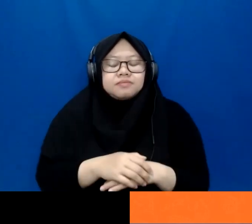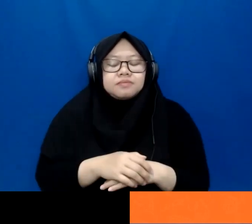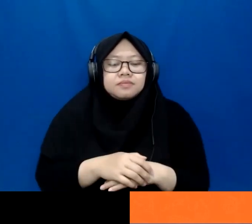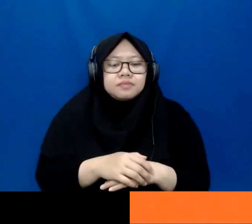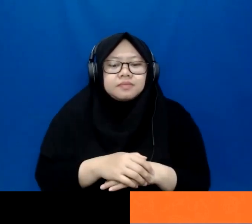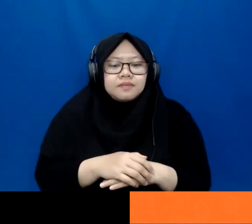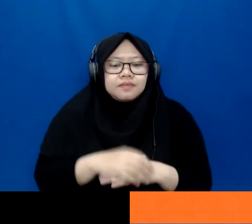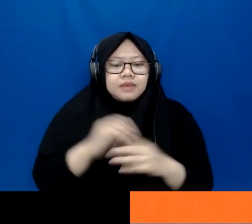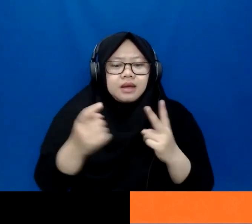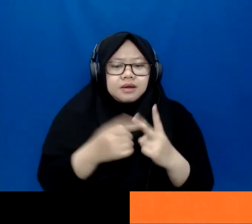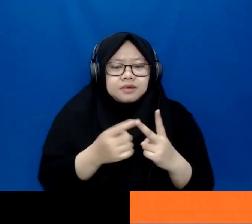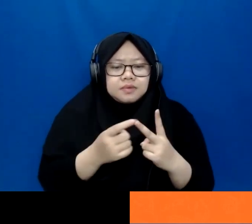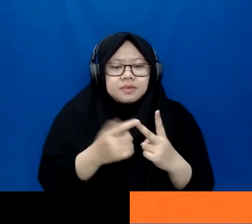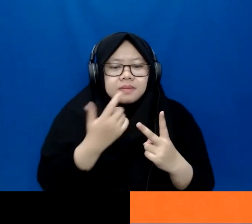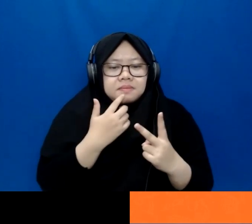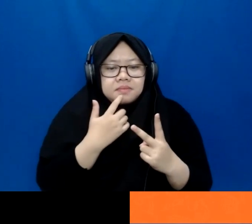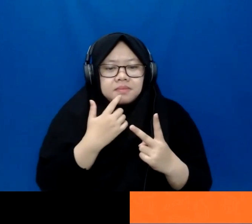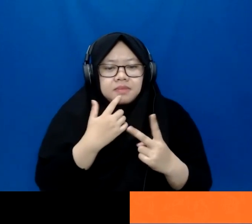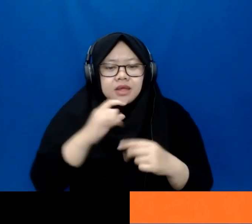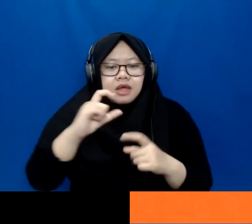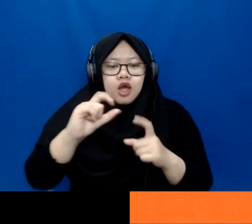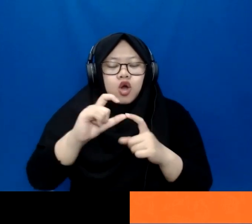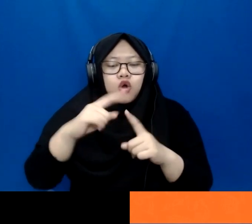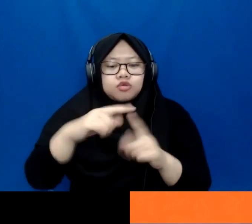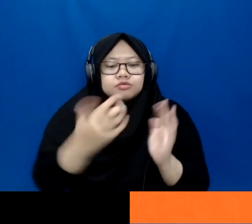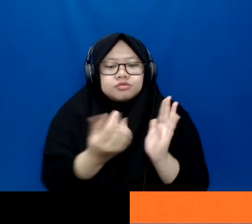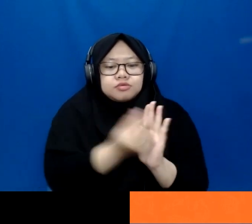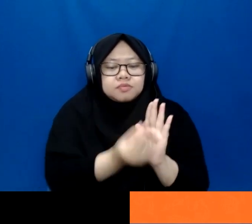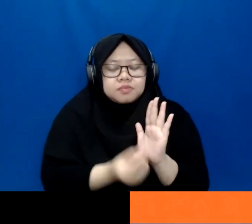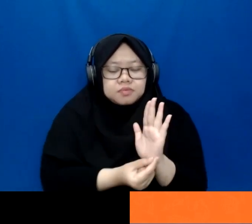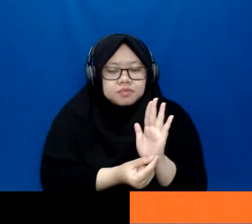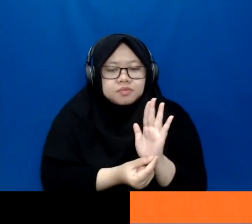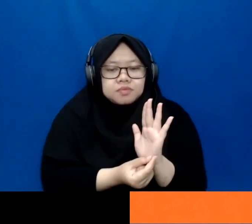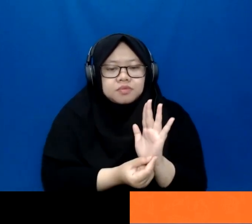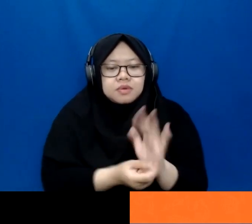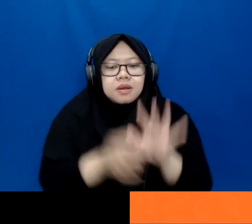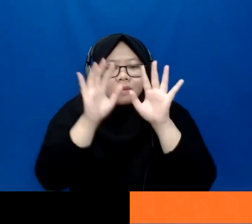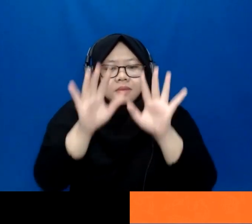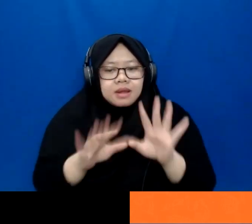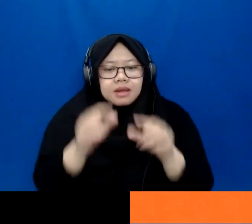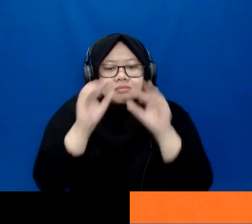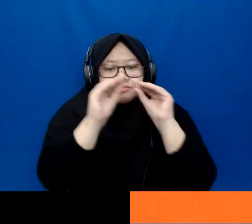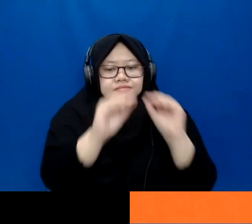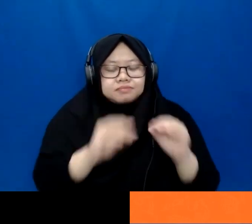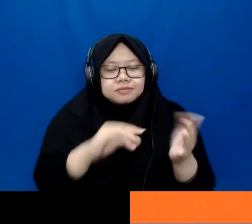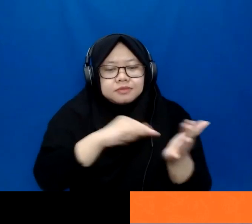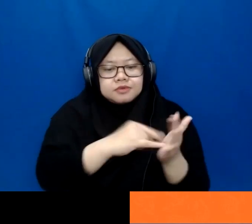The second is, of course, cost. As I mentioned earlier, a lot of the education technology is still very,